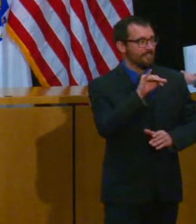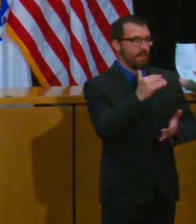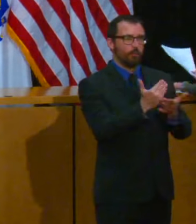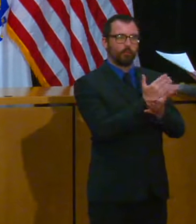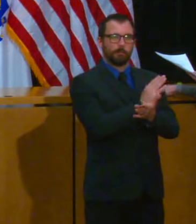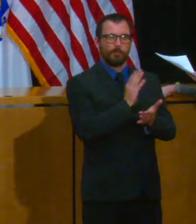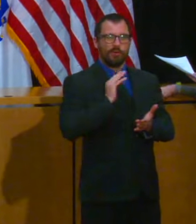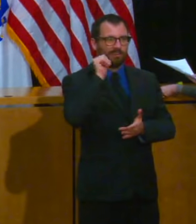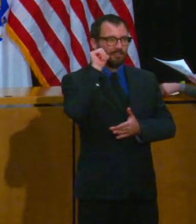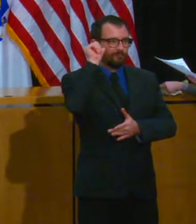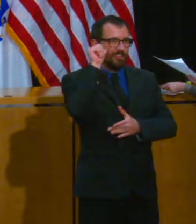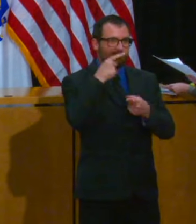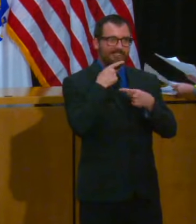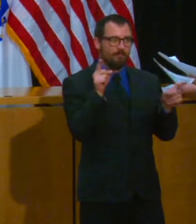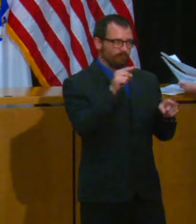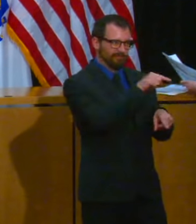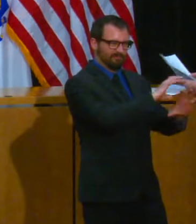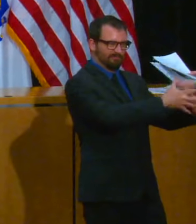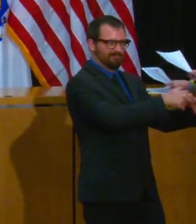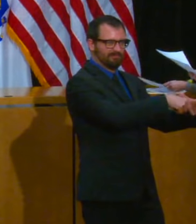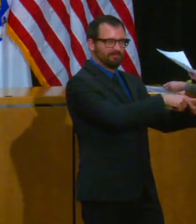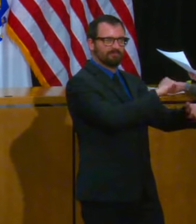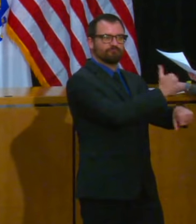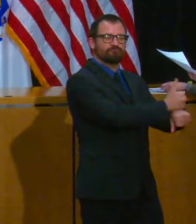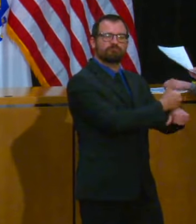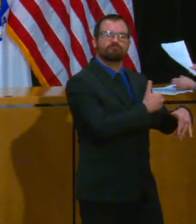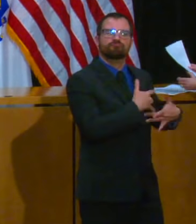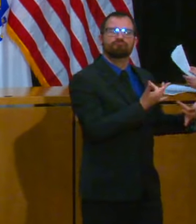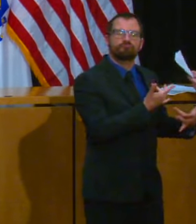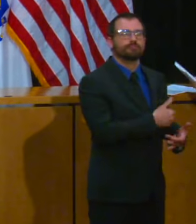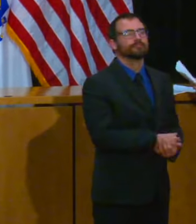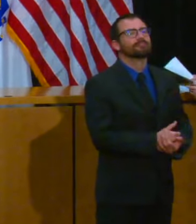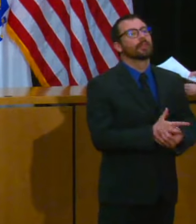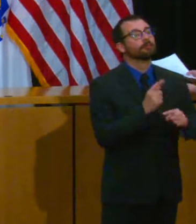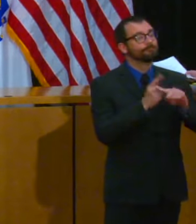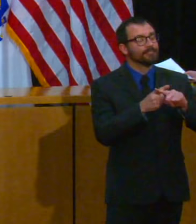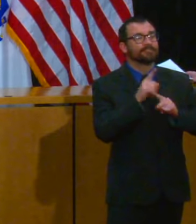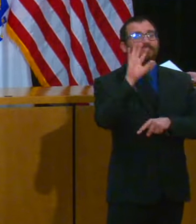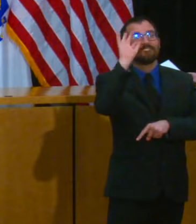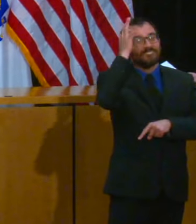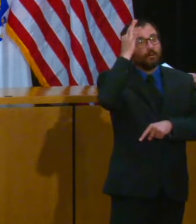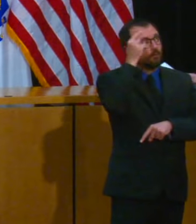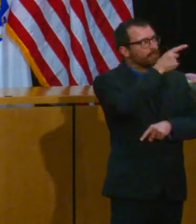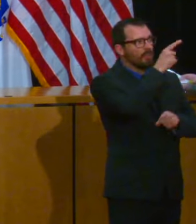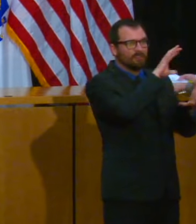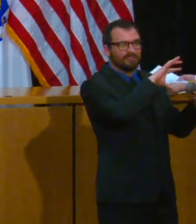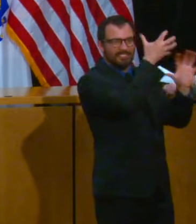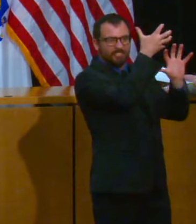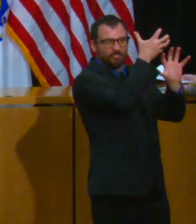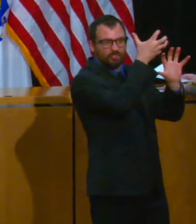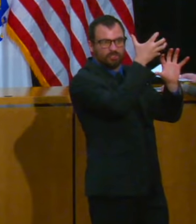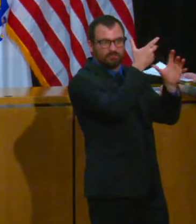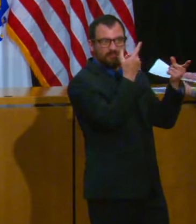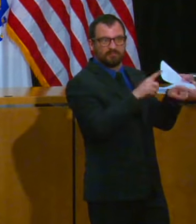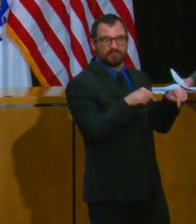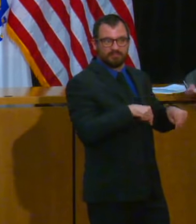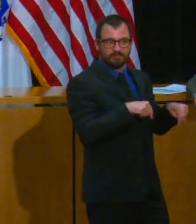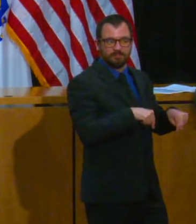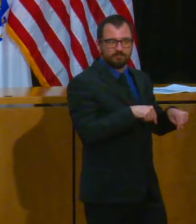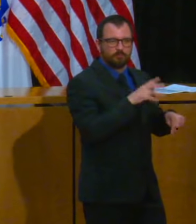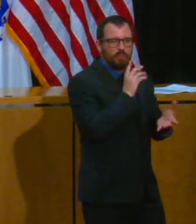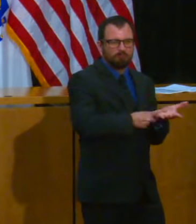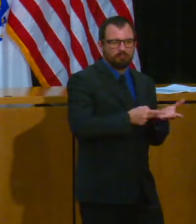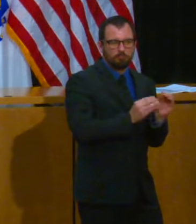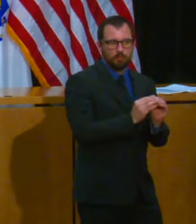assistance on testing yesterday the Commonwealth processed 11,118 tests